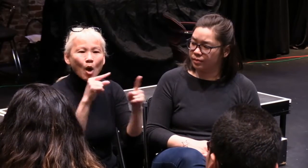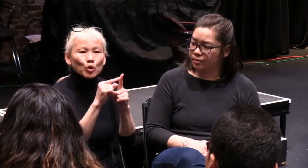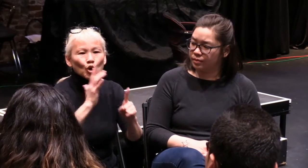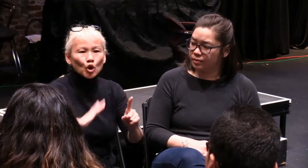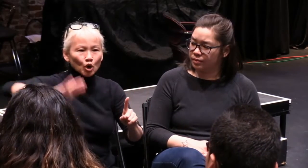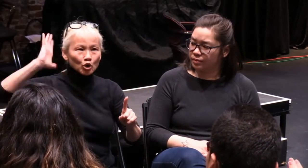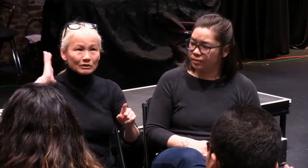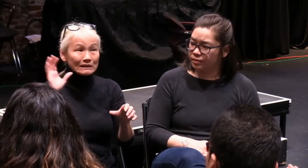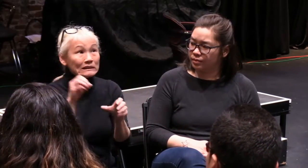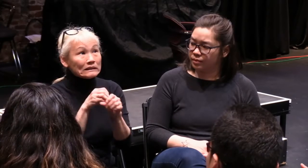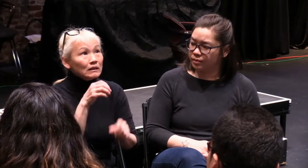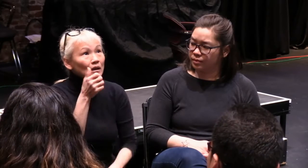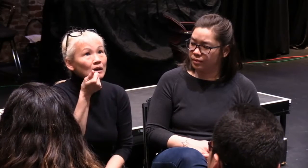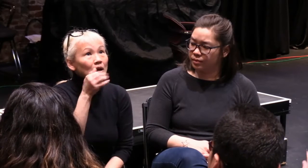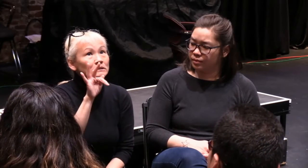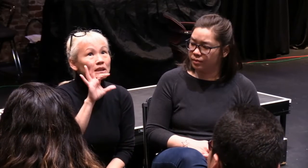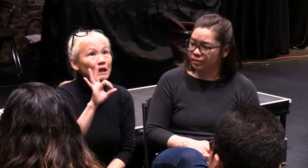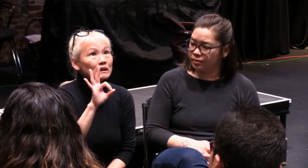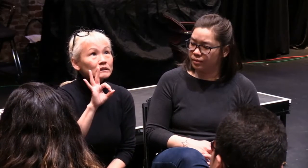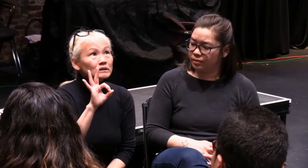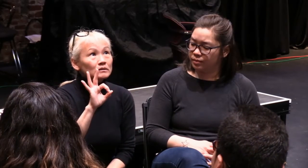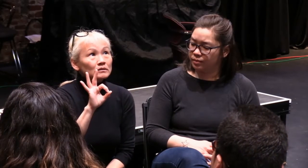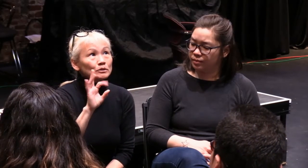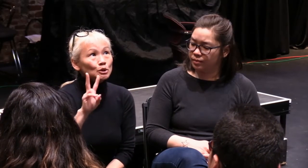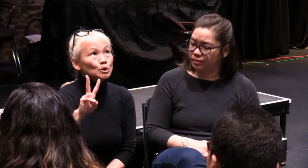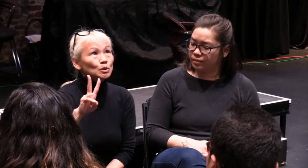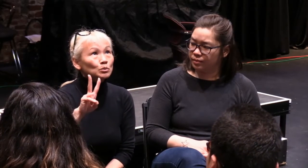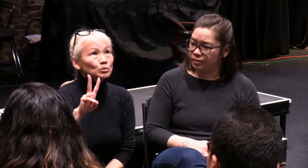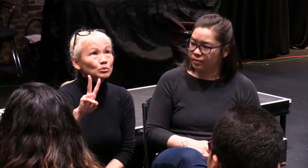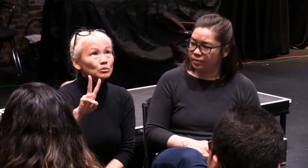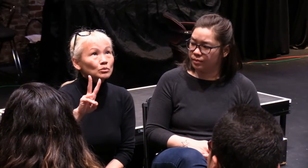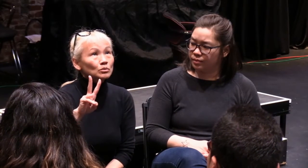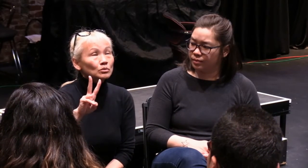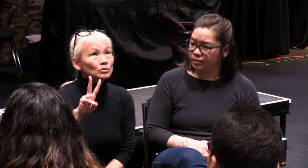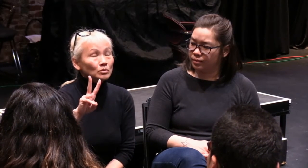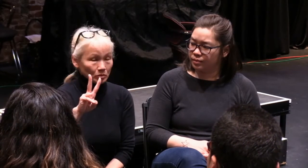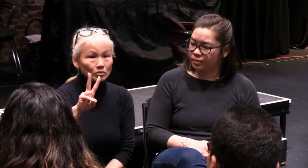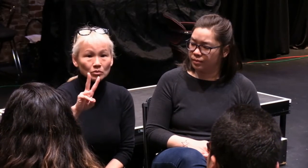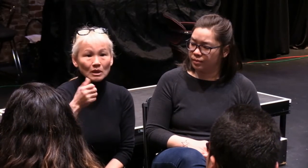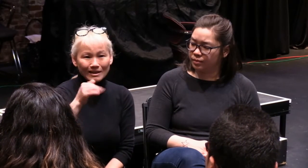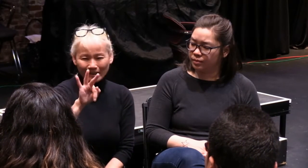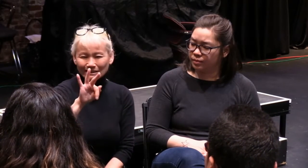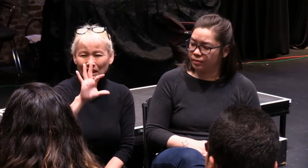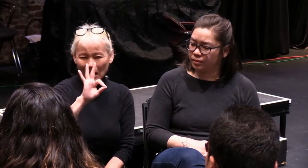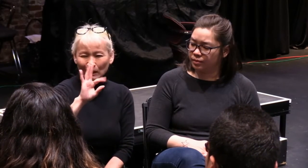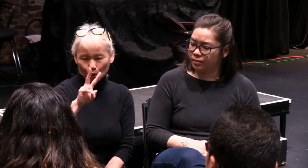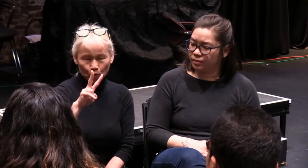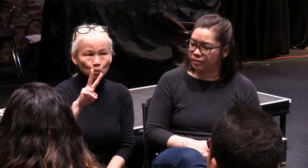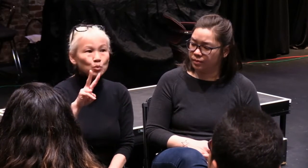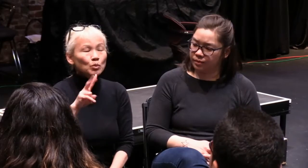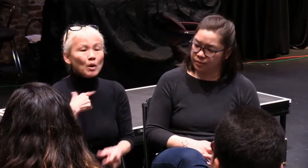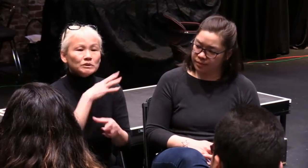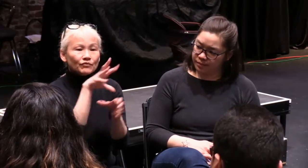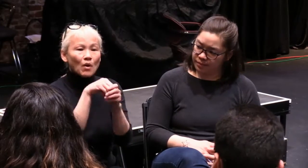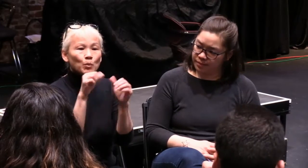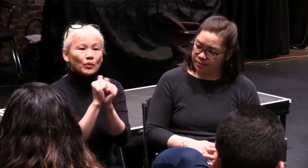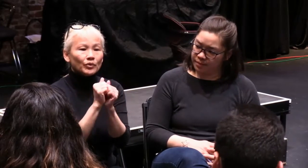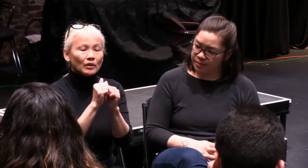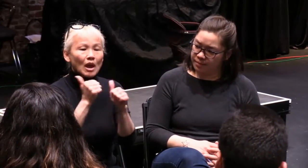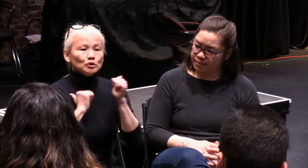intersectionality. There wasn't necessarily a word for it, and I'm looking back into the 92 when I was